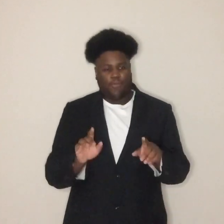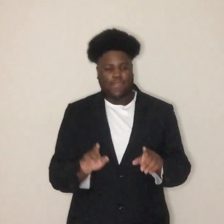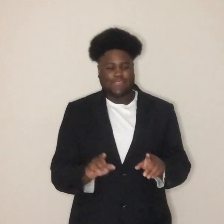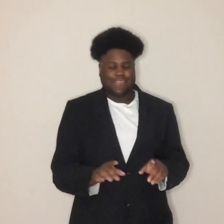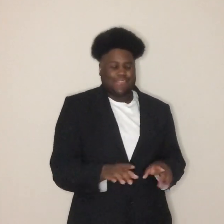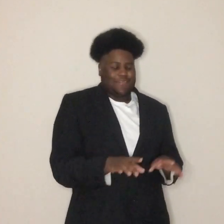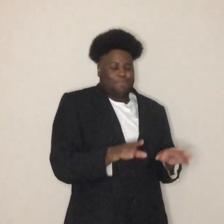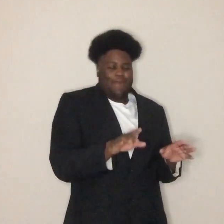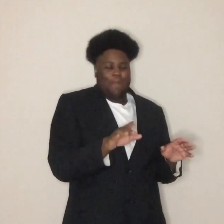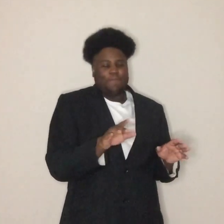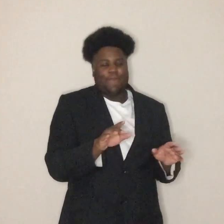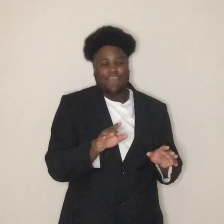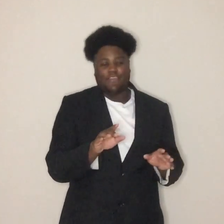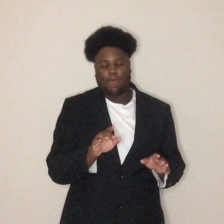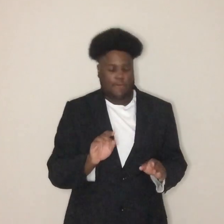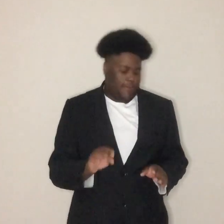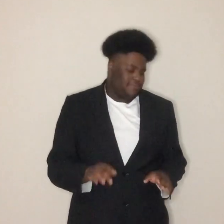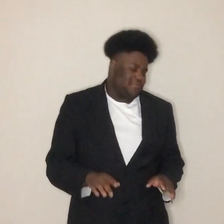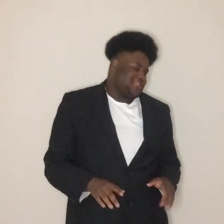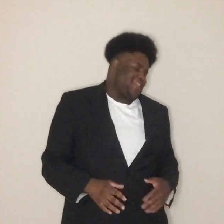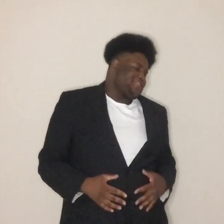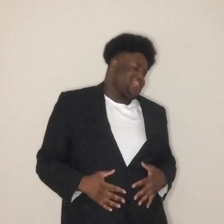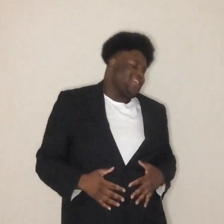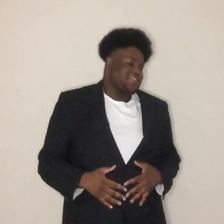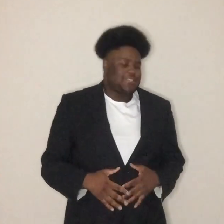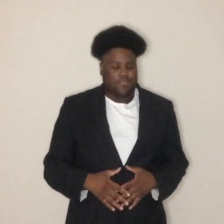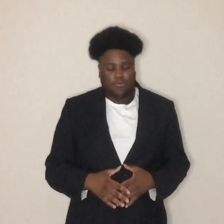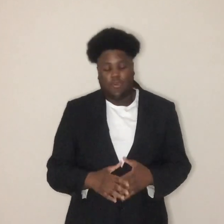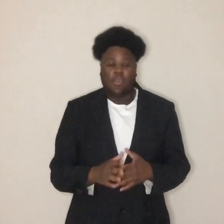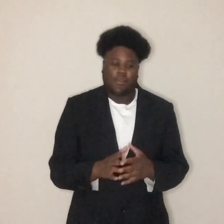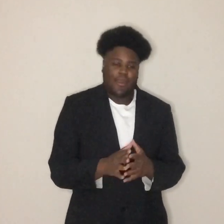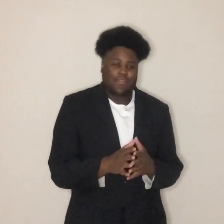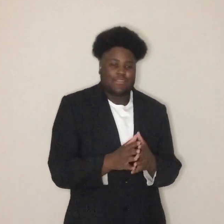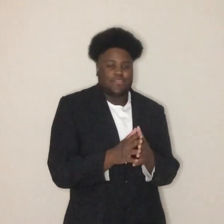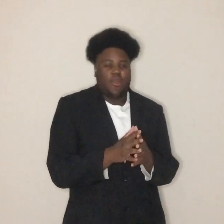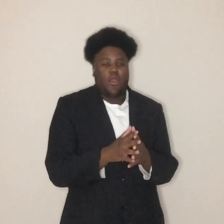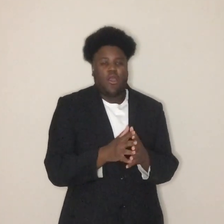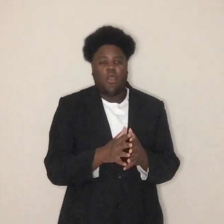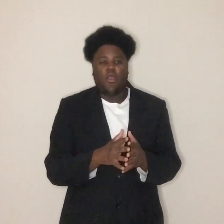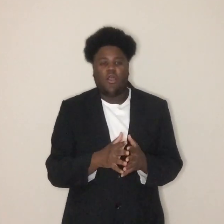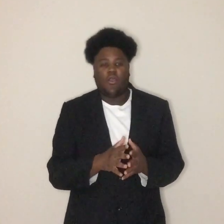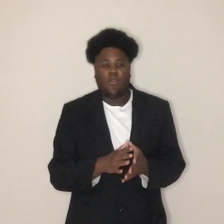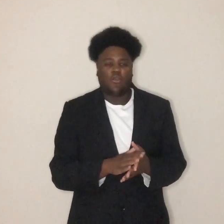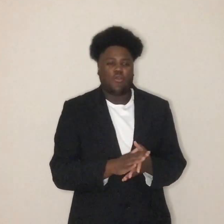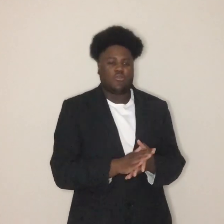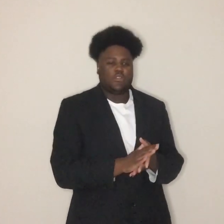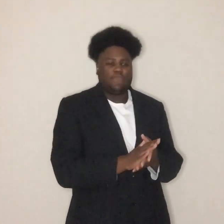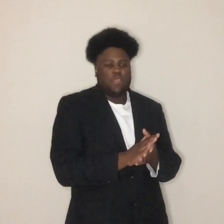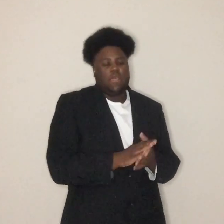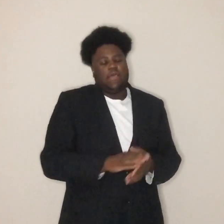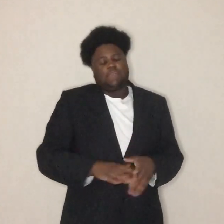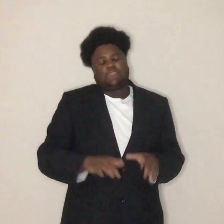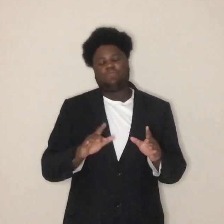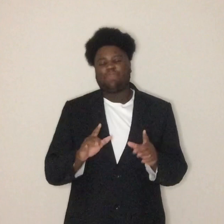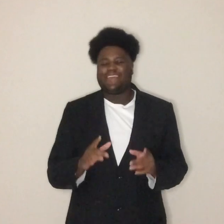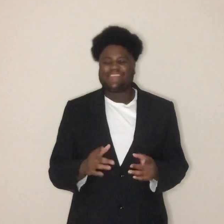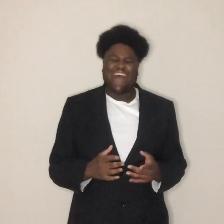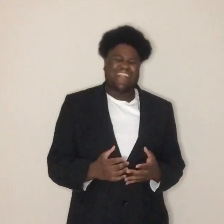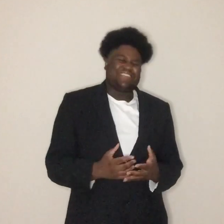princess and Papa, baby, put that chick to call his home So please don't